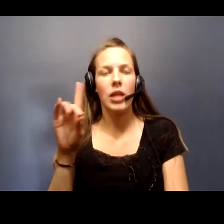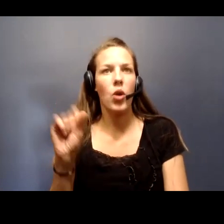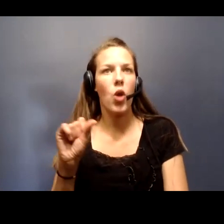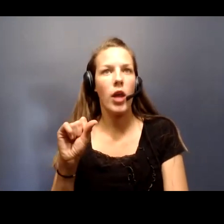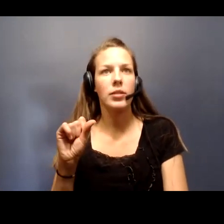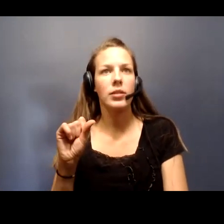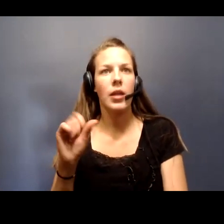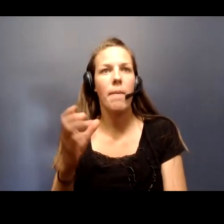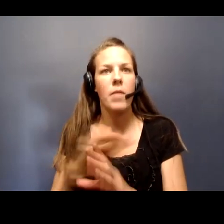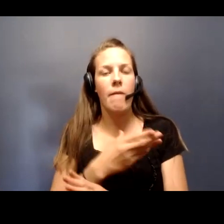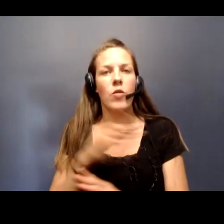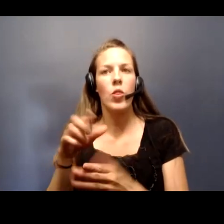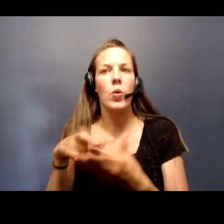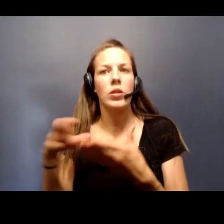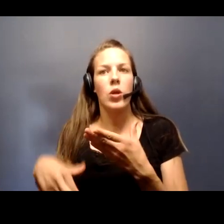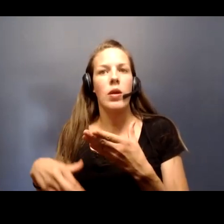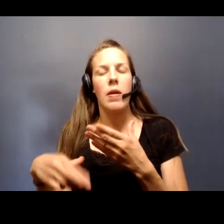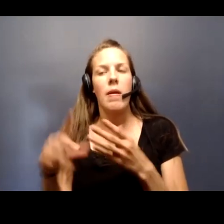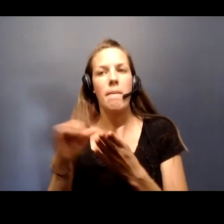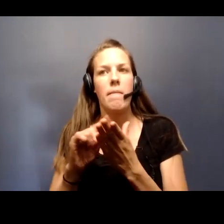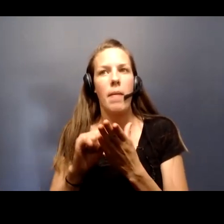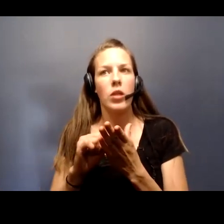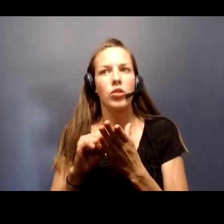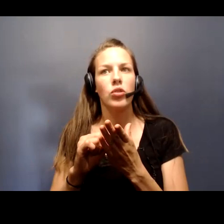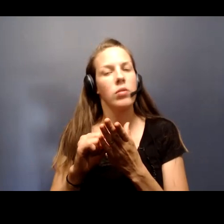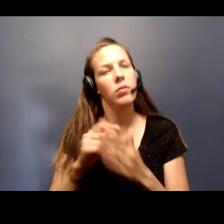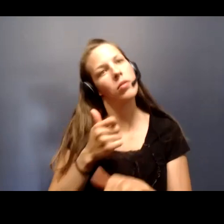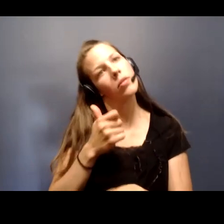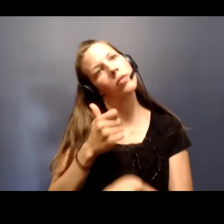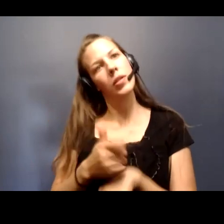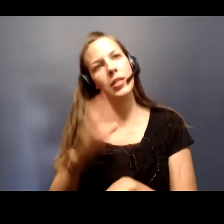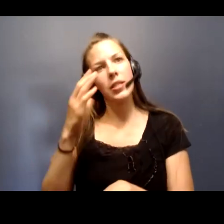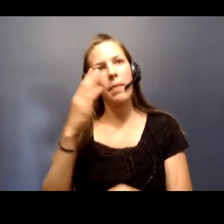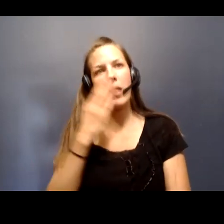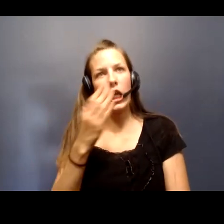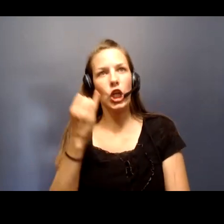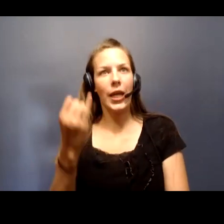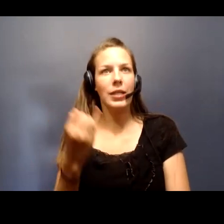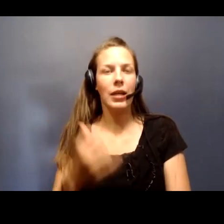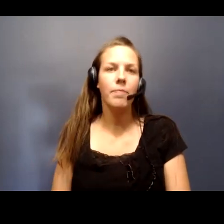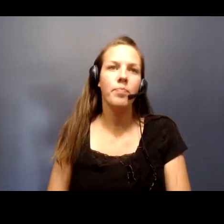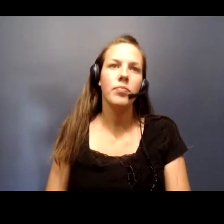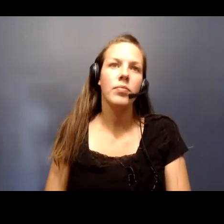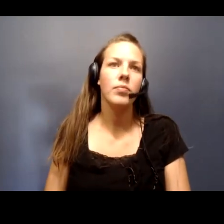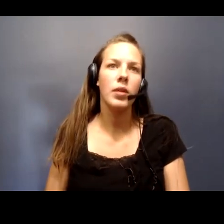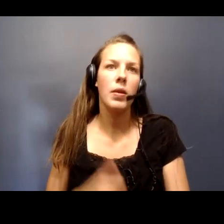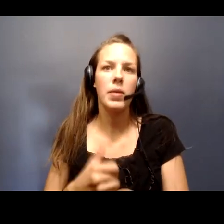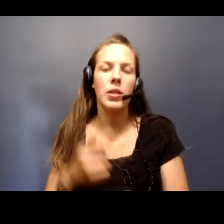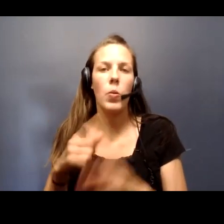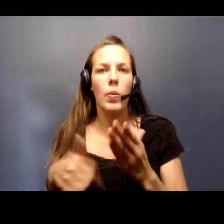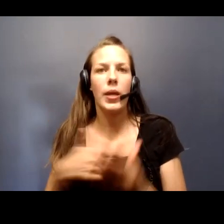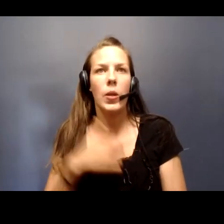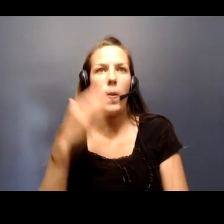before those results were published just based on it seems like a good idea based on what we know